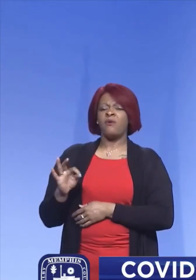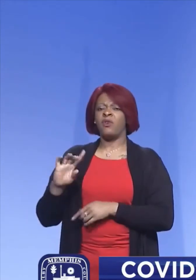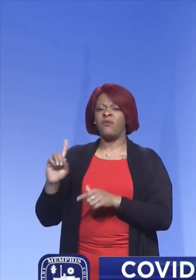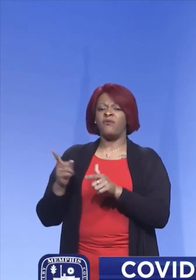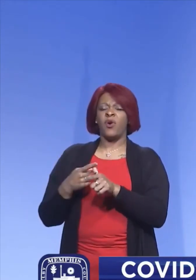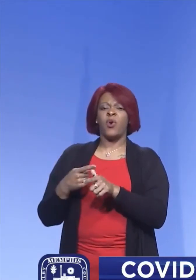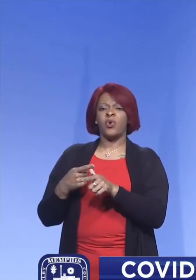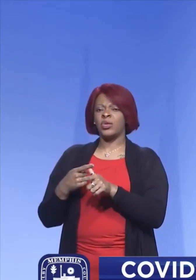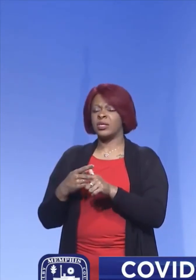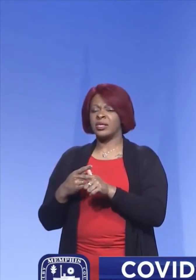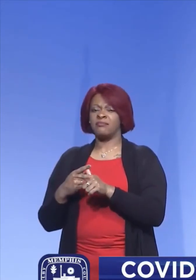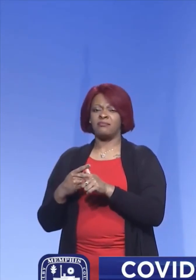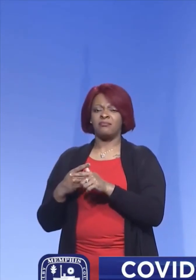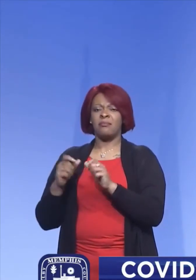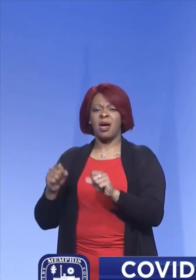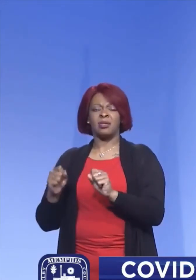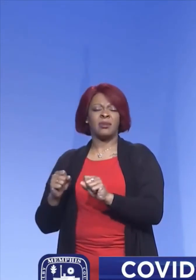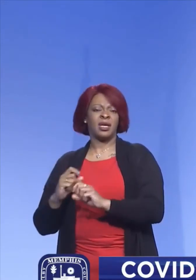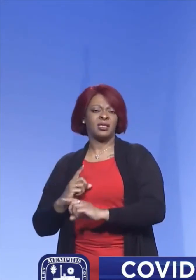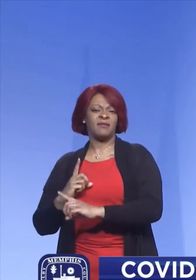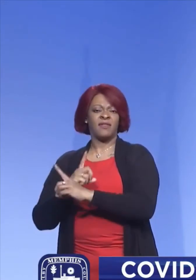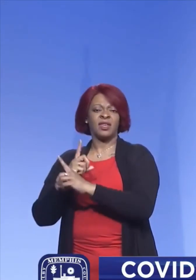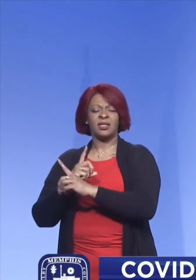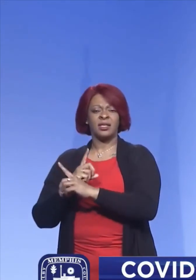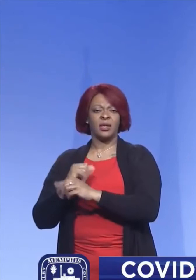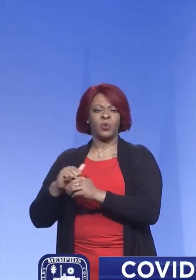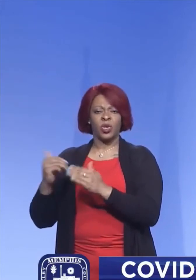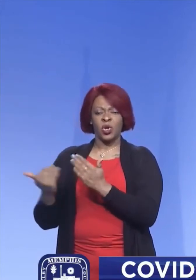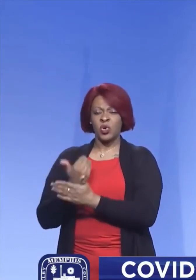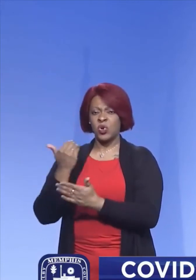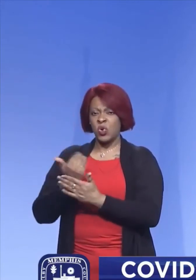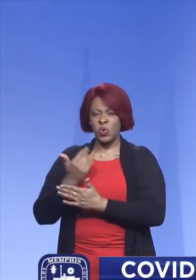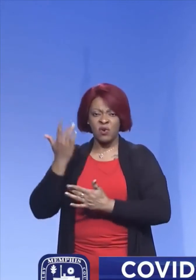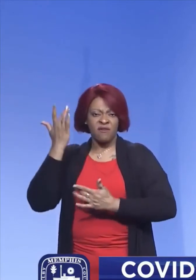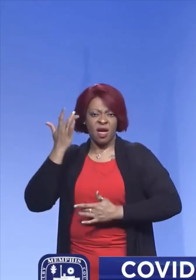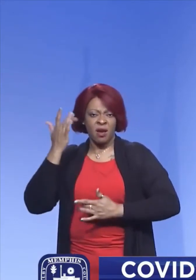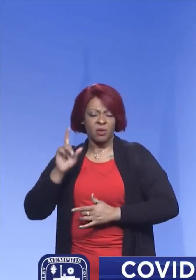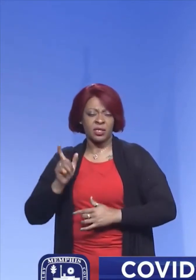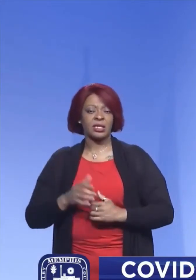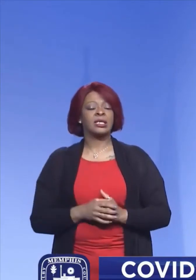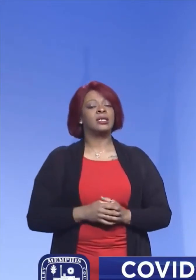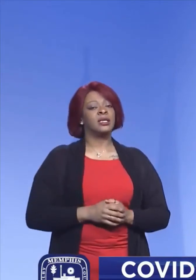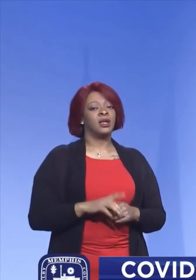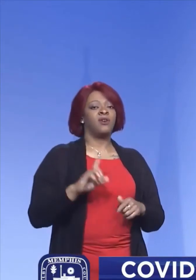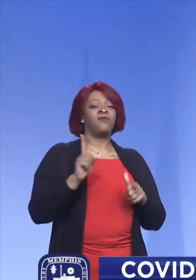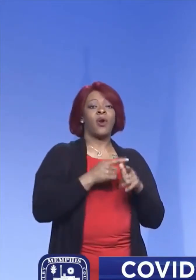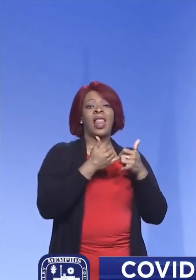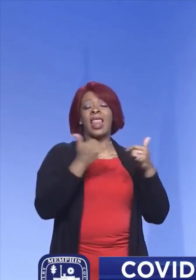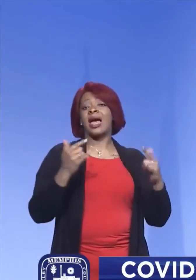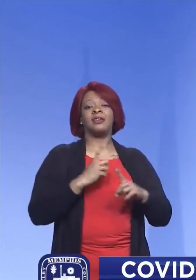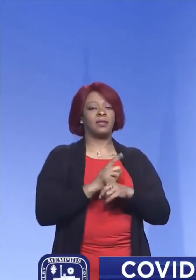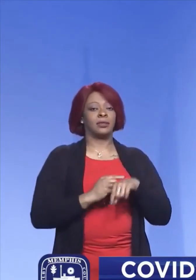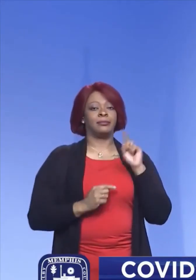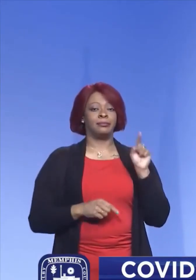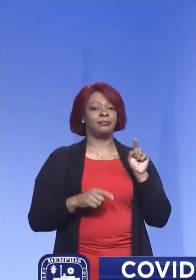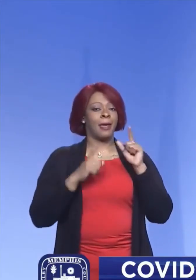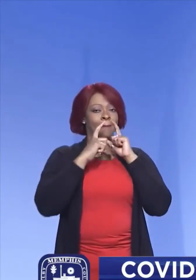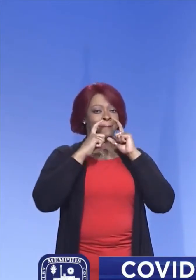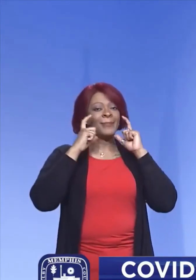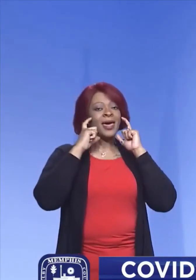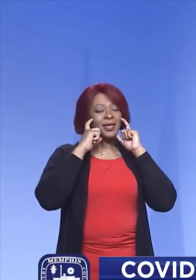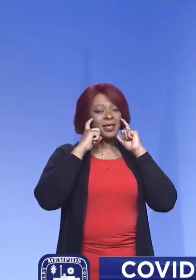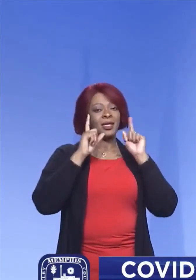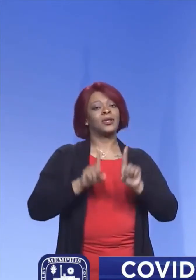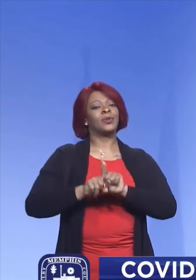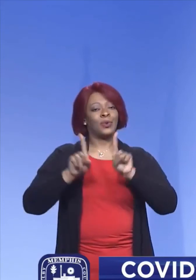lines of defense, um, even with the new variants? The first line of defense is the mask, right? And social